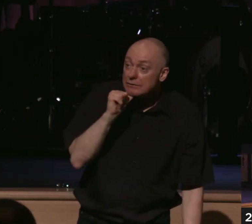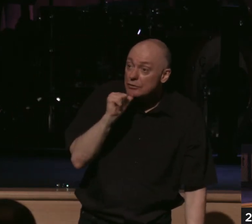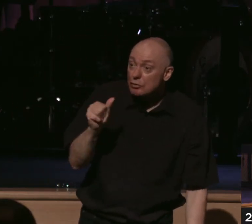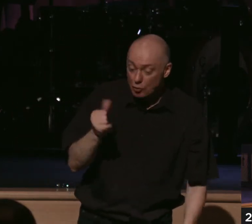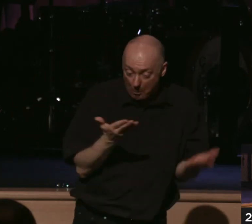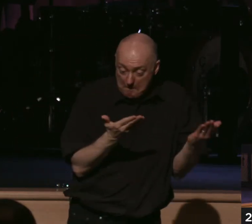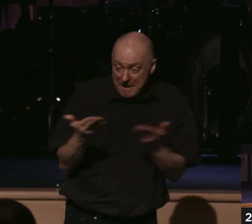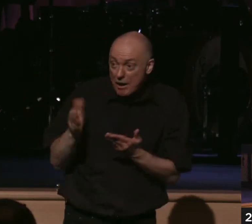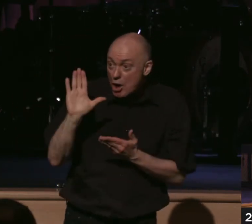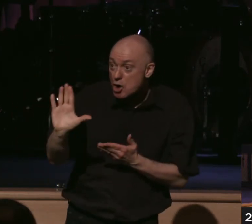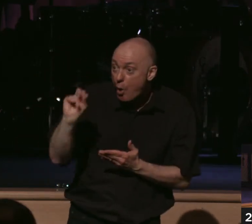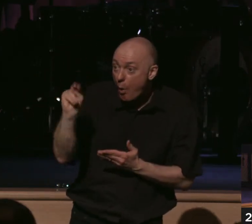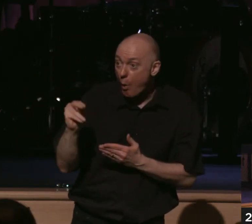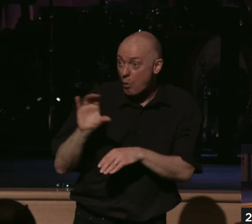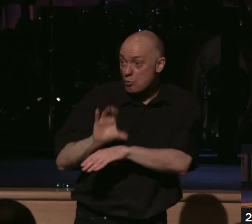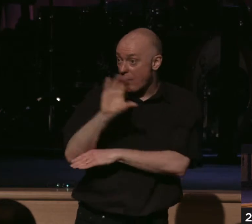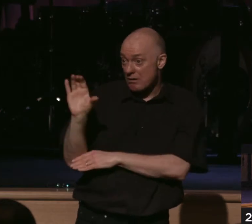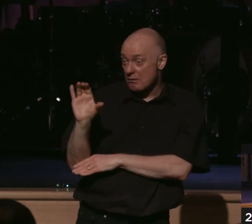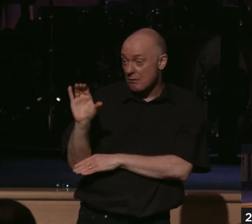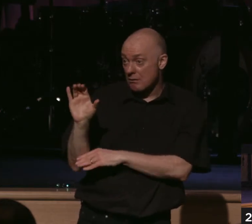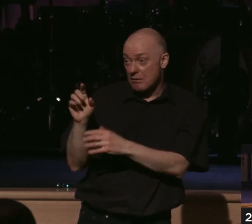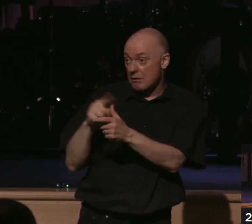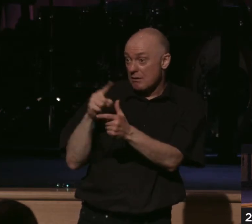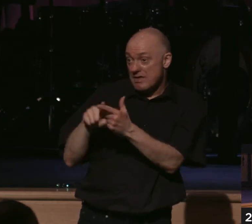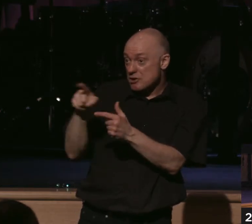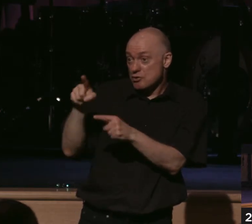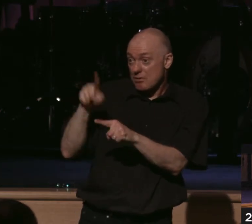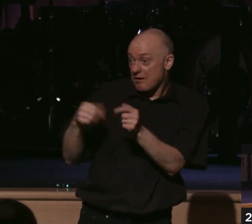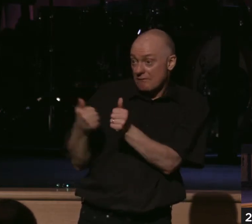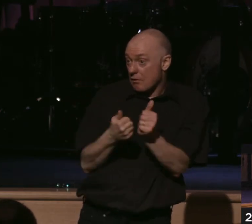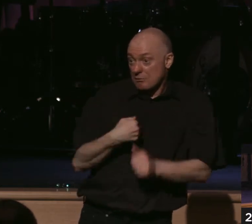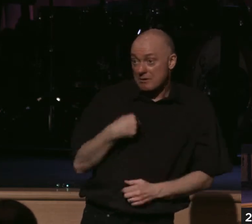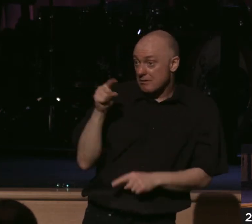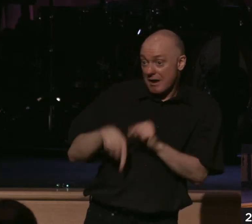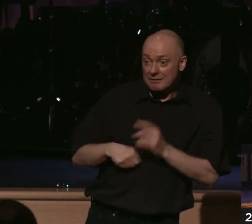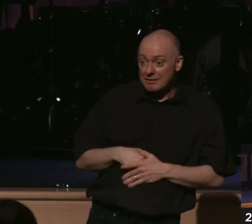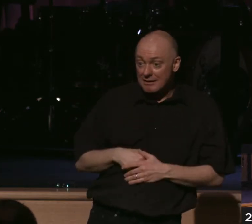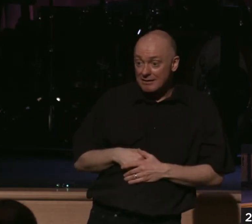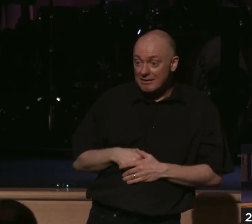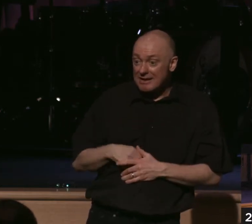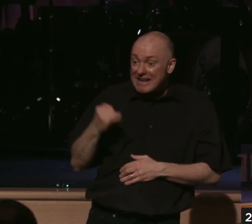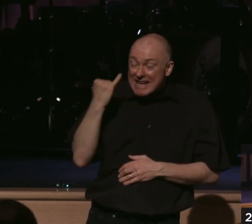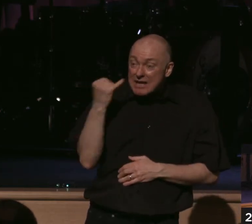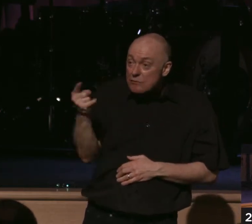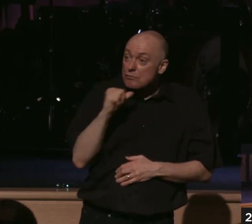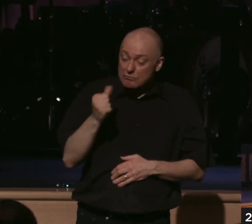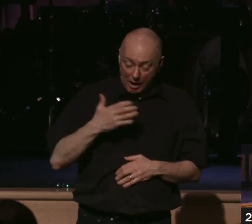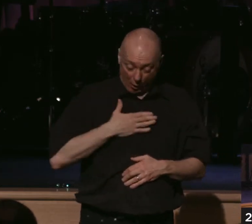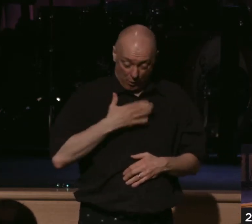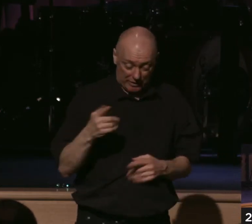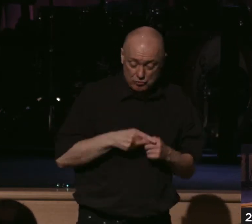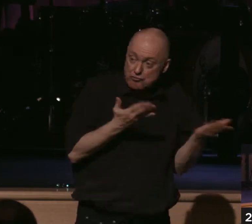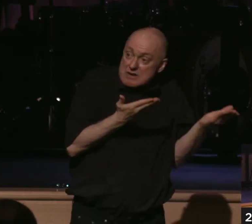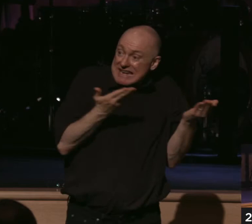cross and come after me, cannot me be my disciple. Whoever does not bear his own cross. Notice.